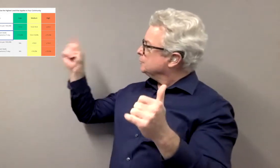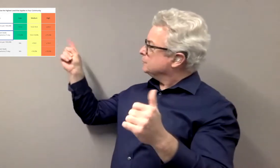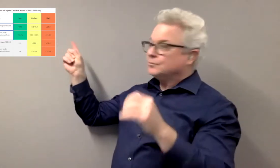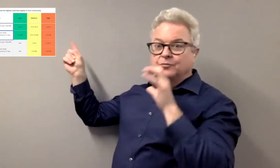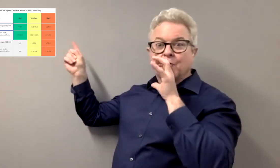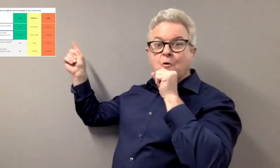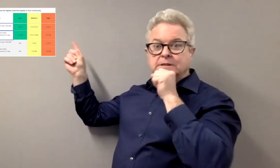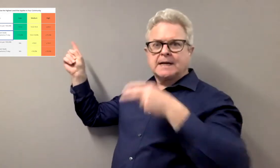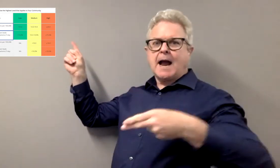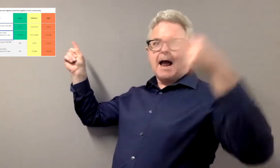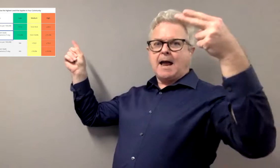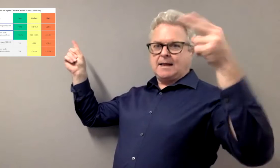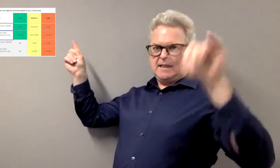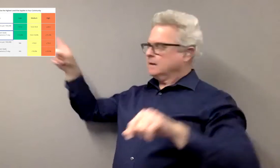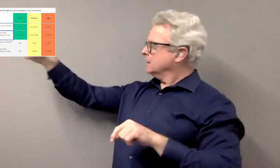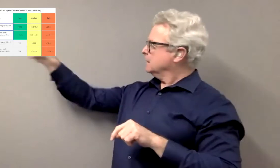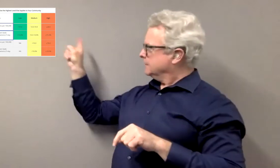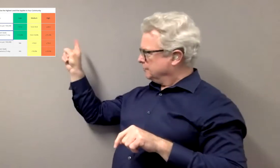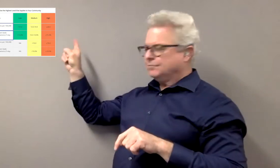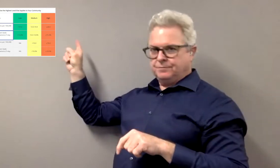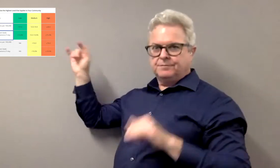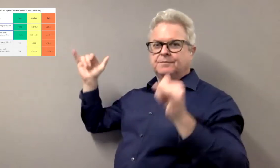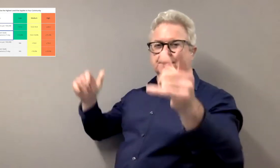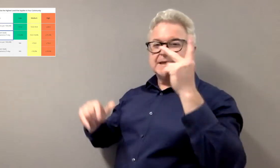which means medium, and the orange, which means high.